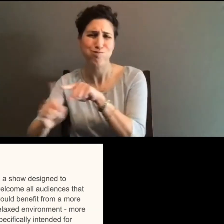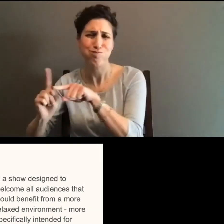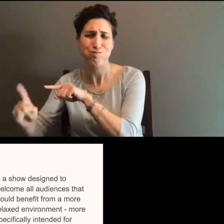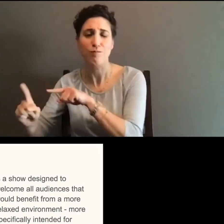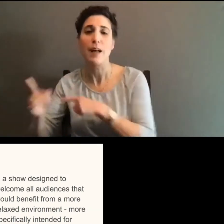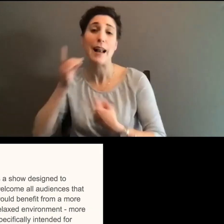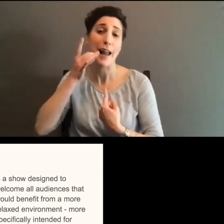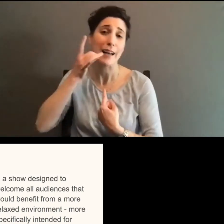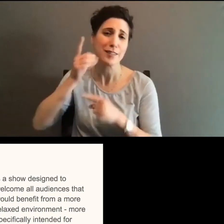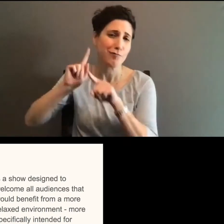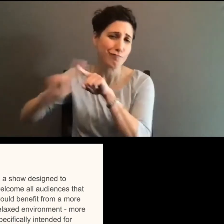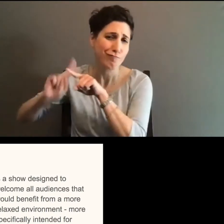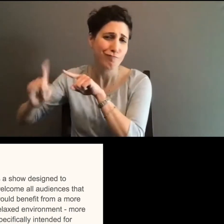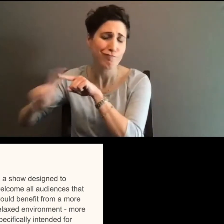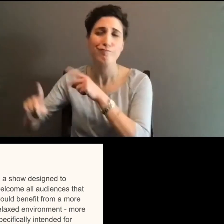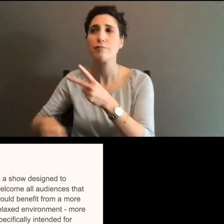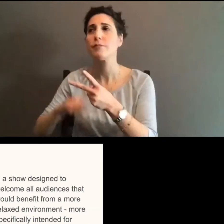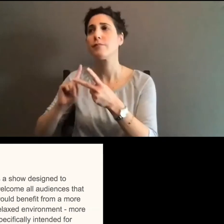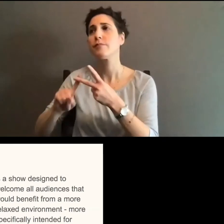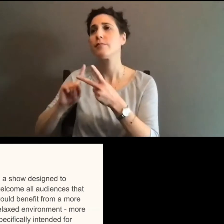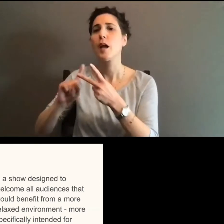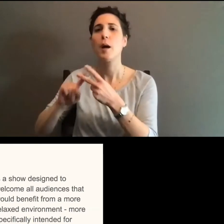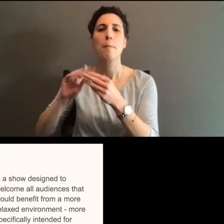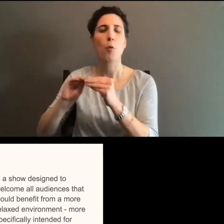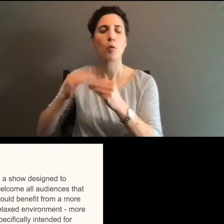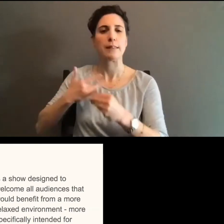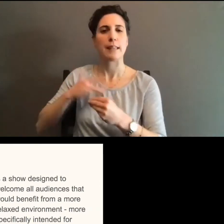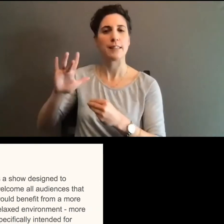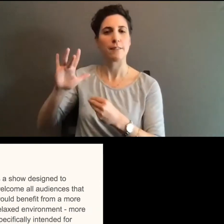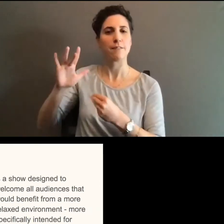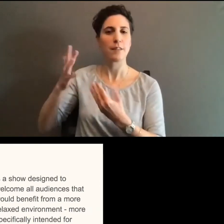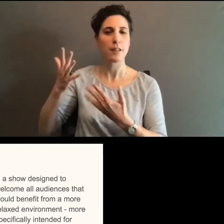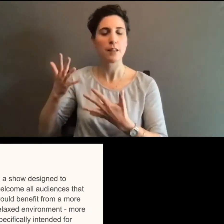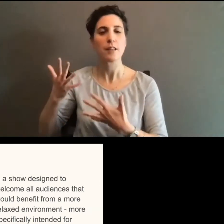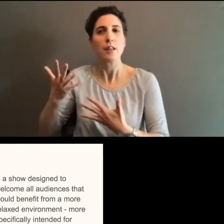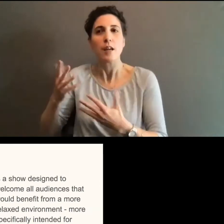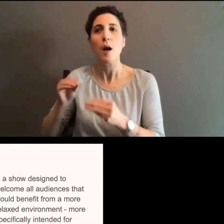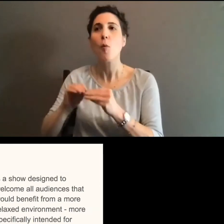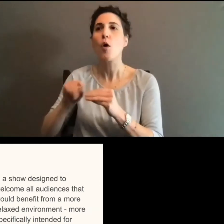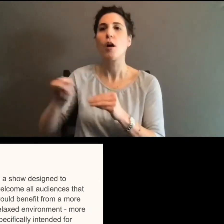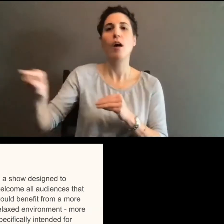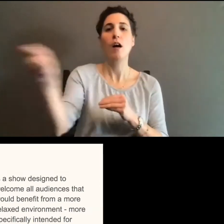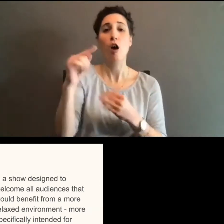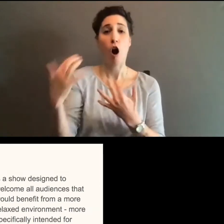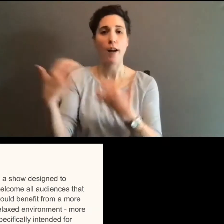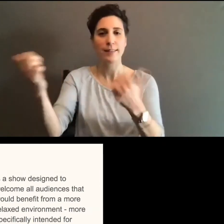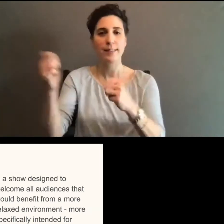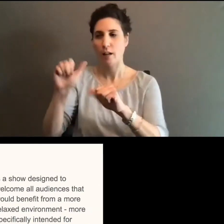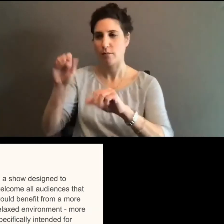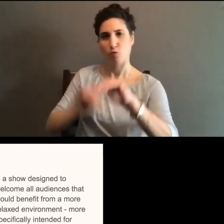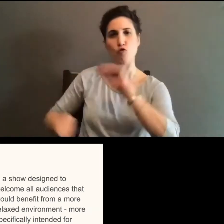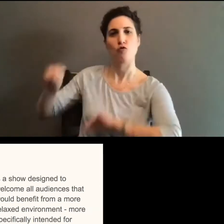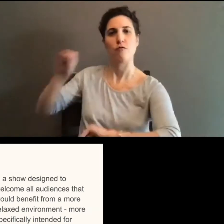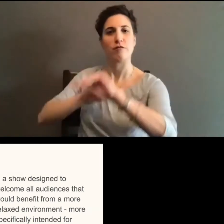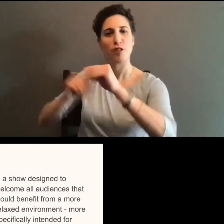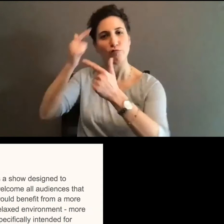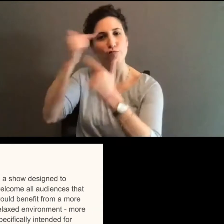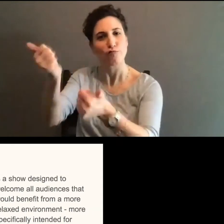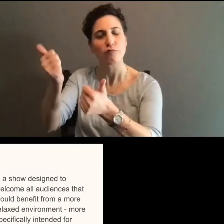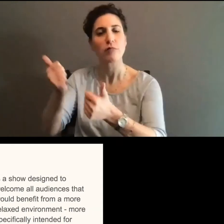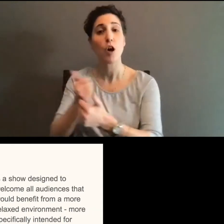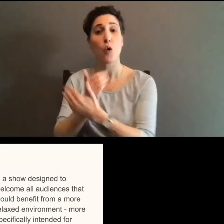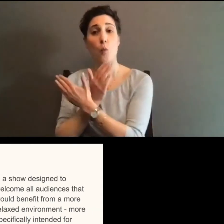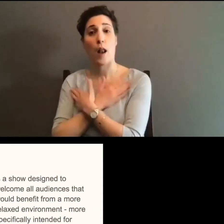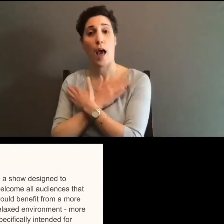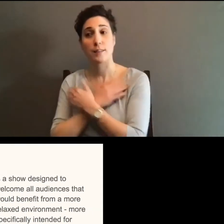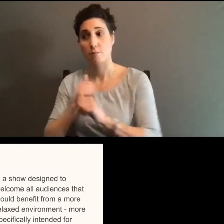which we'll get into in a little bit, um, allowing people to freely move their body, uh, et cetera. Relaxed performance has definitely changed a